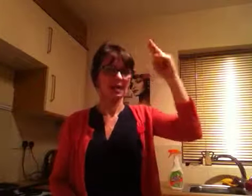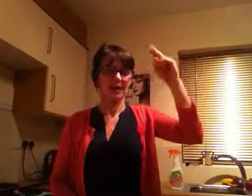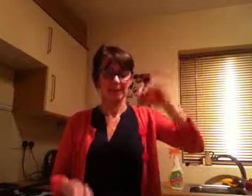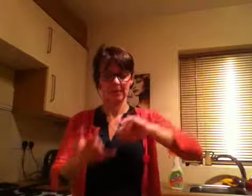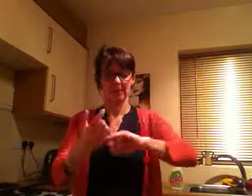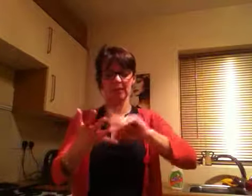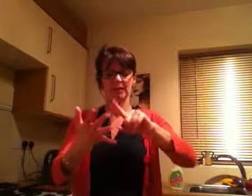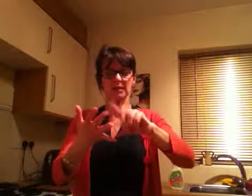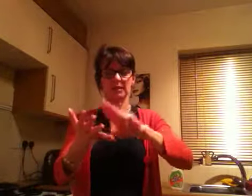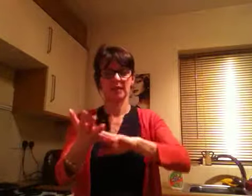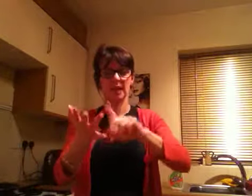boss.